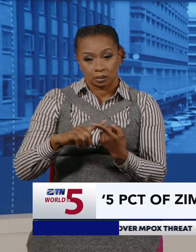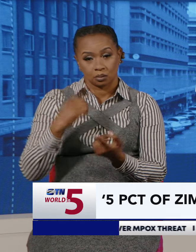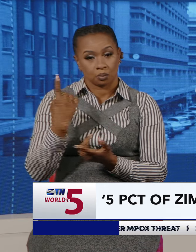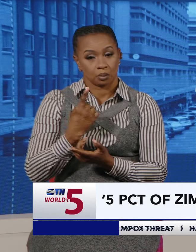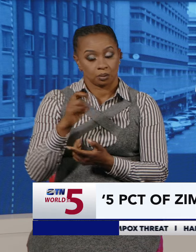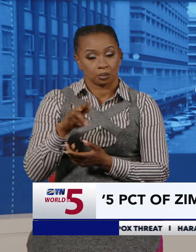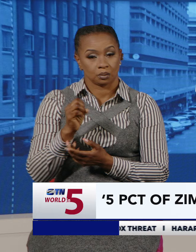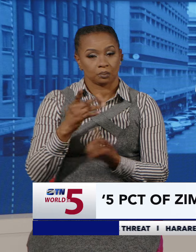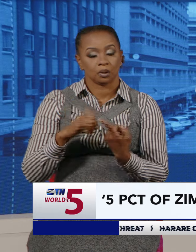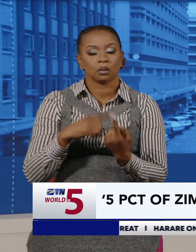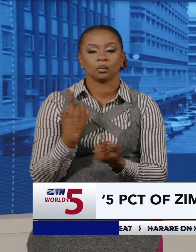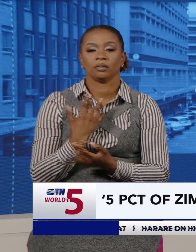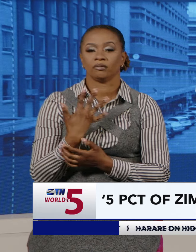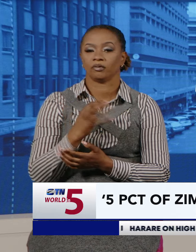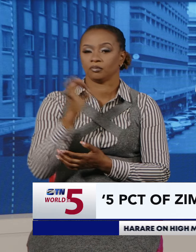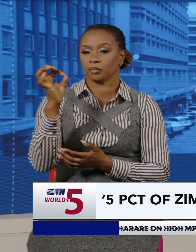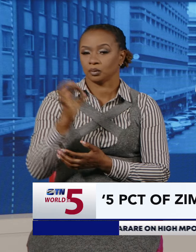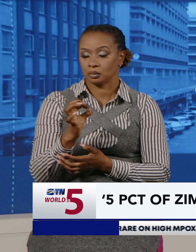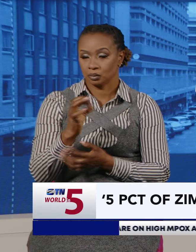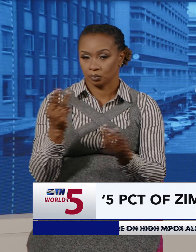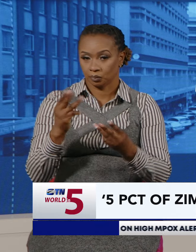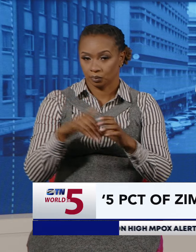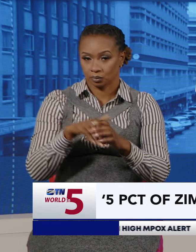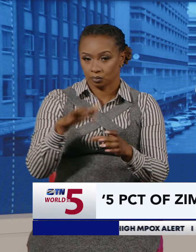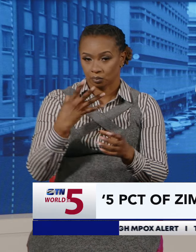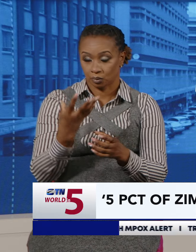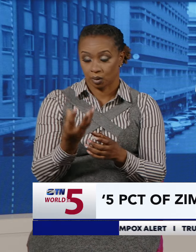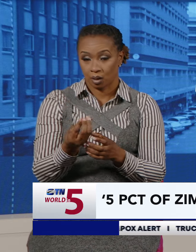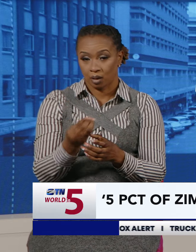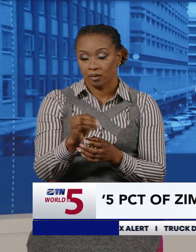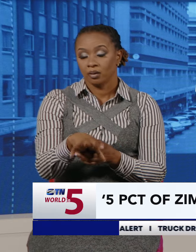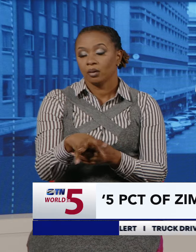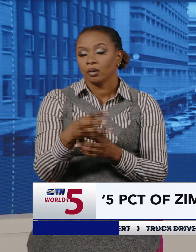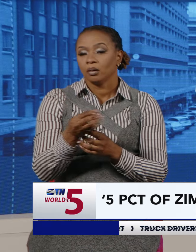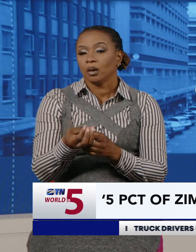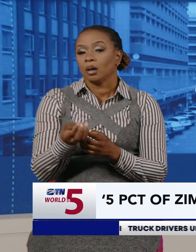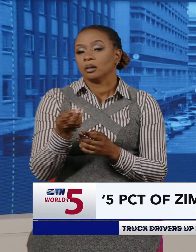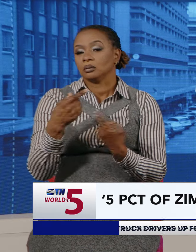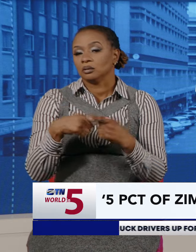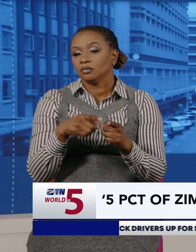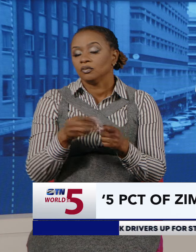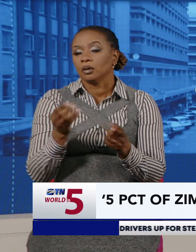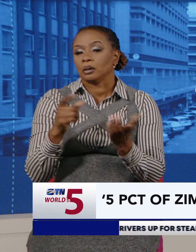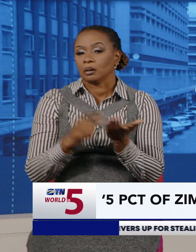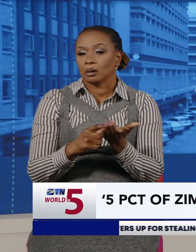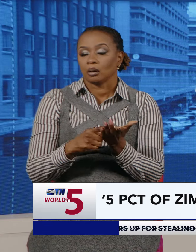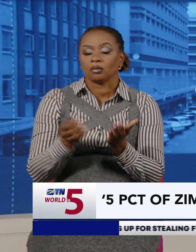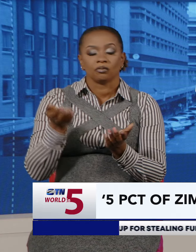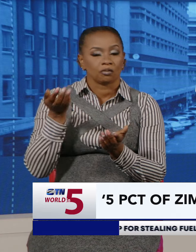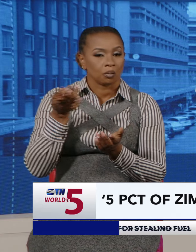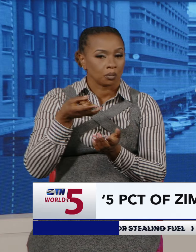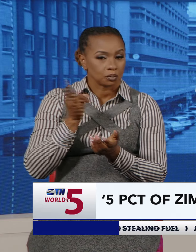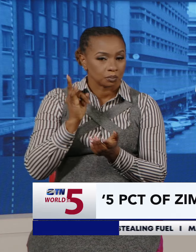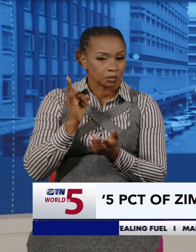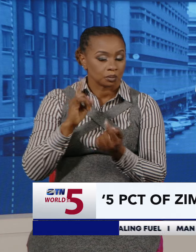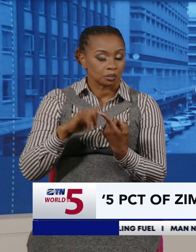5% of Zimbabweans have medical aid cover and said the new scheme is meant to offer inclusivity and have more people, even in the informal